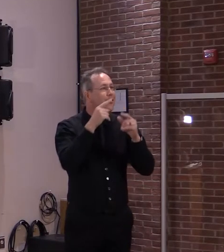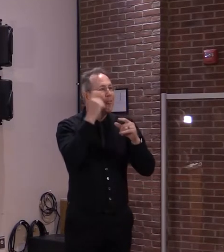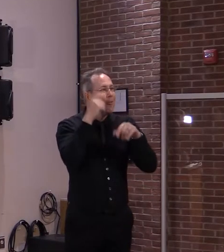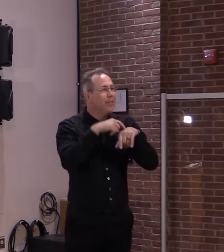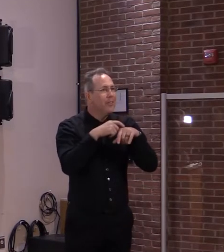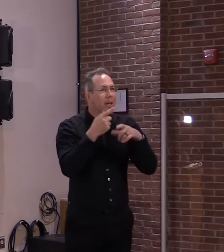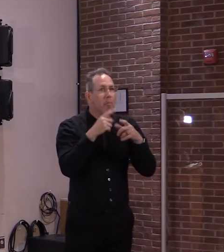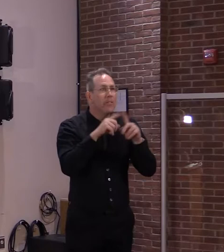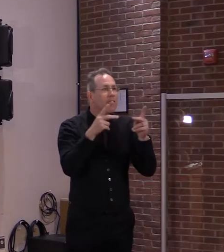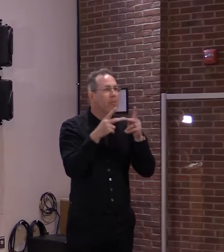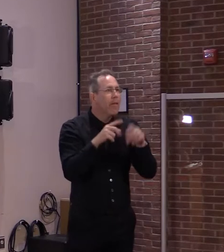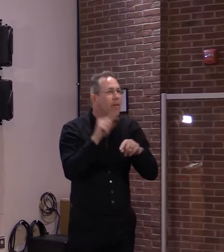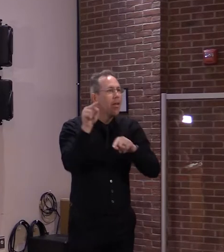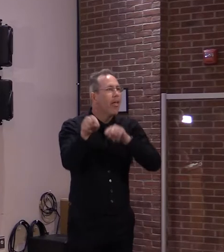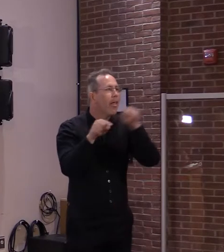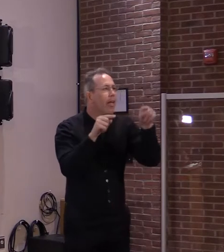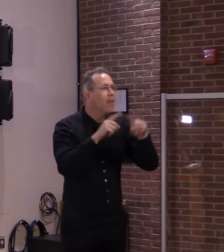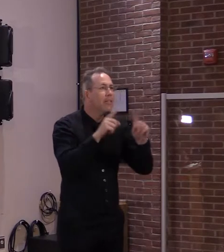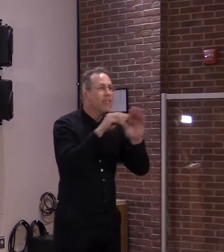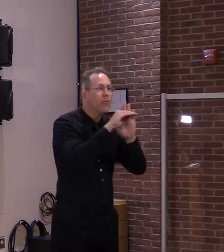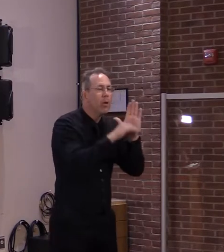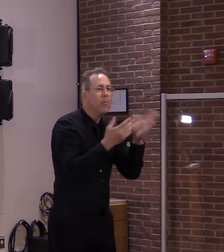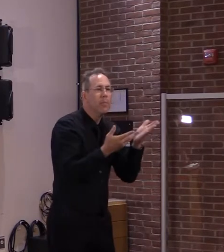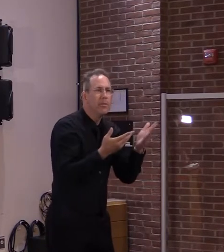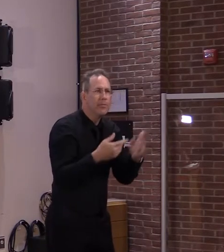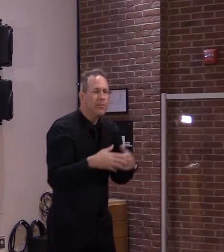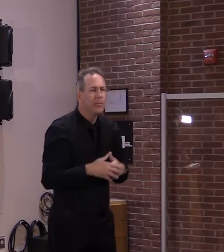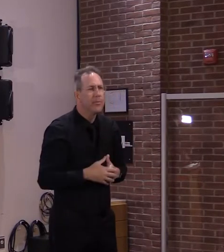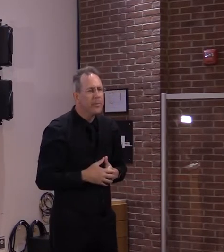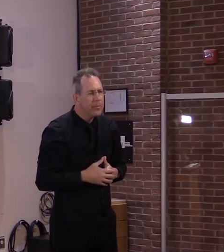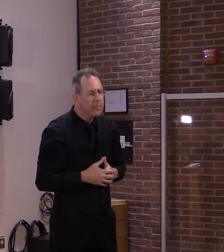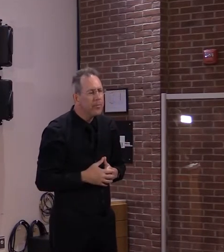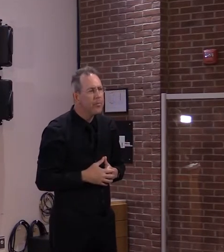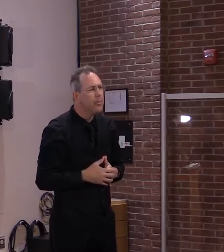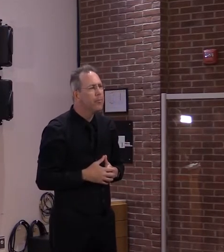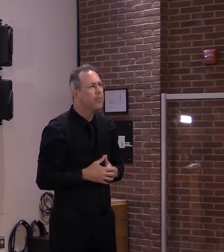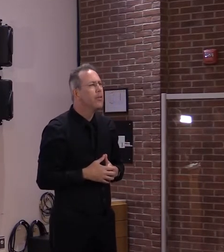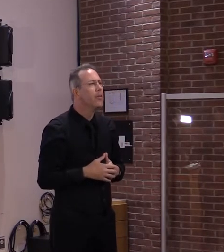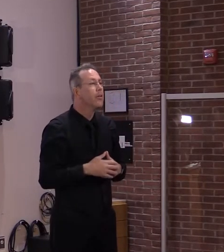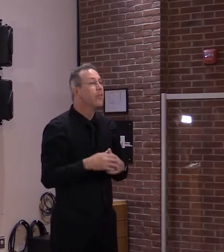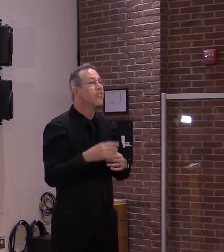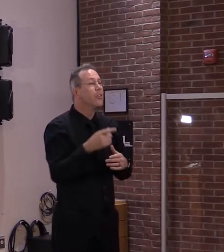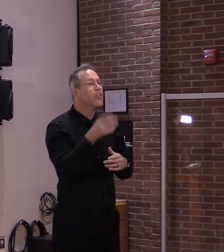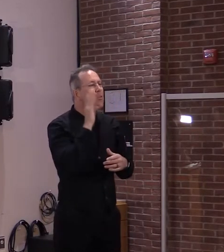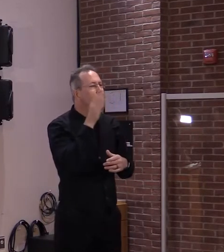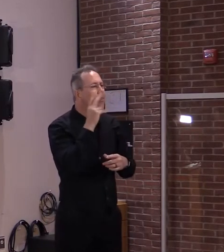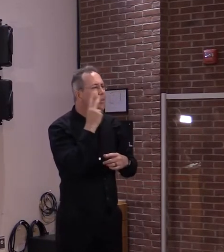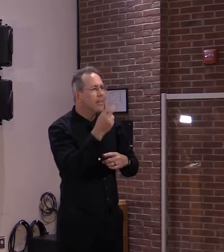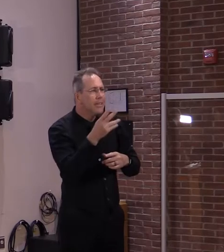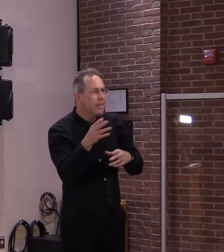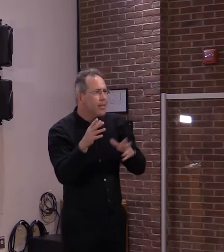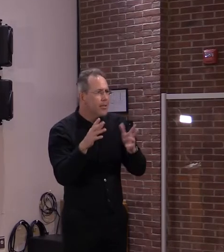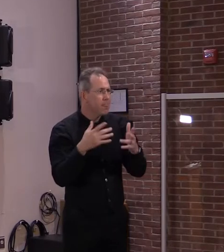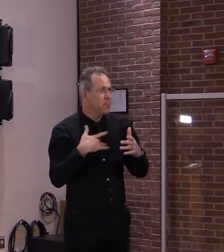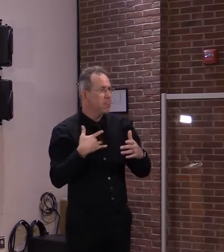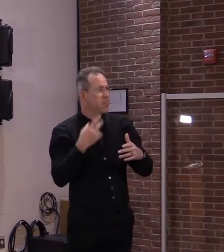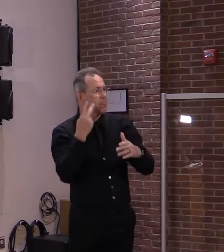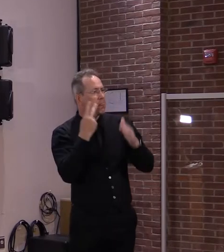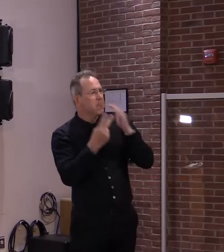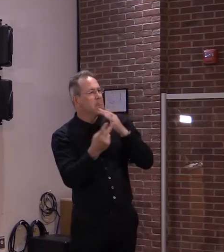you know, as you saw in the modeling projections, which you could model yourself seeing the trend that we're going in,